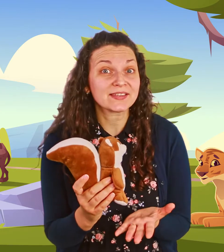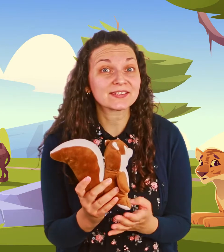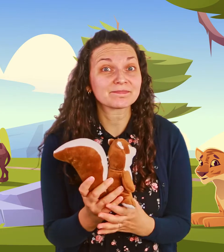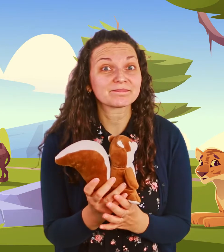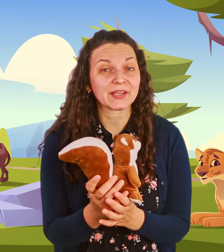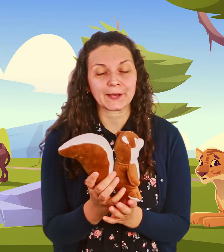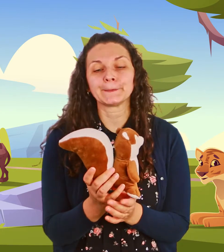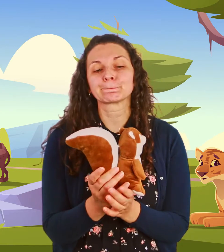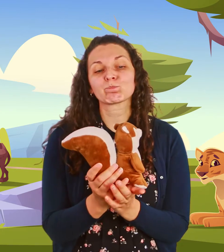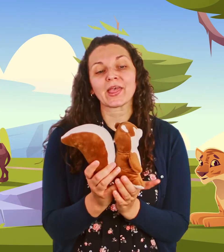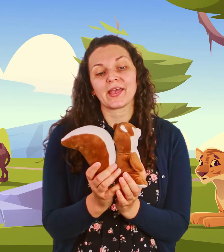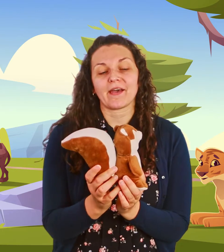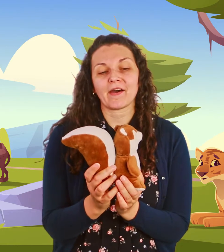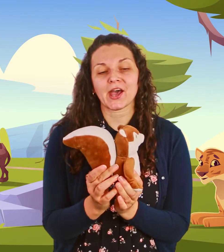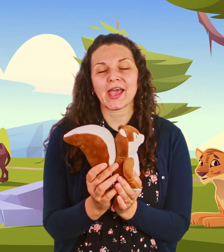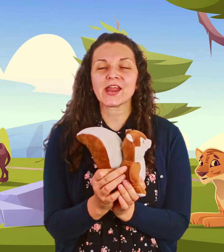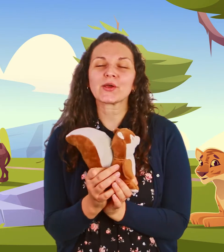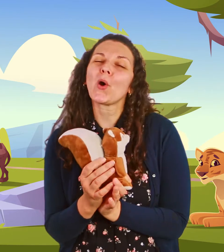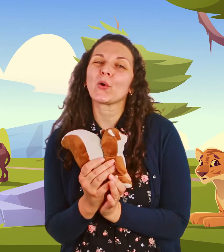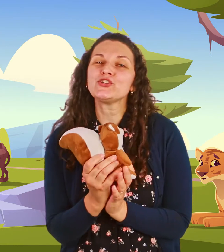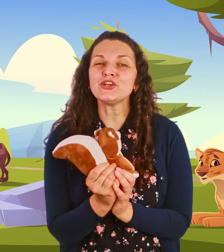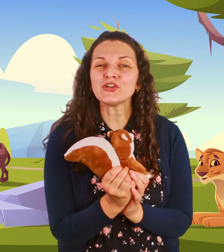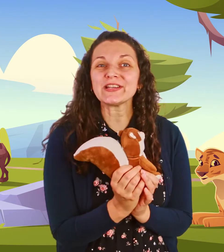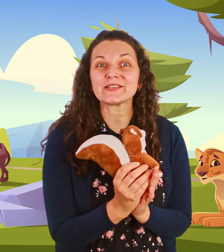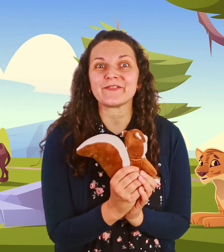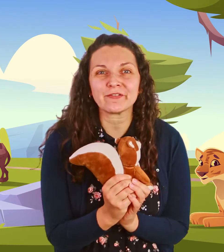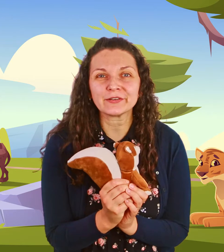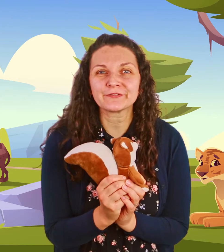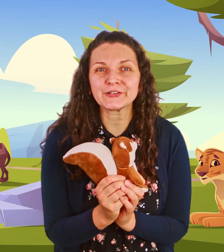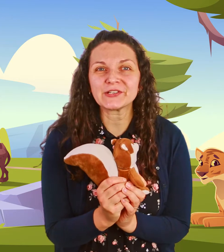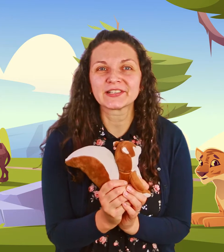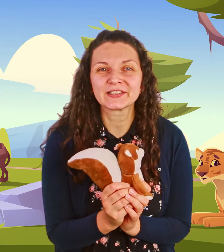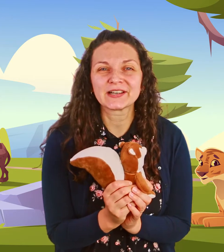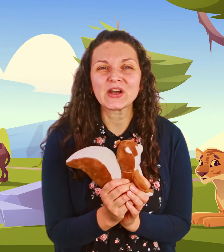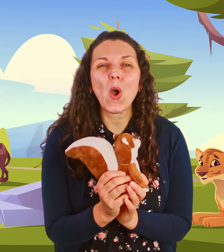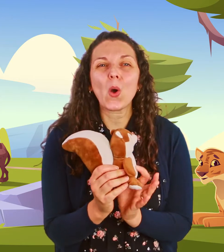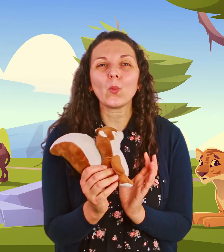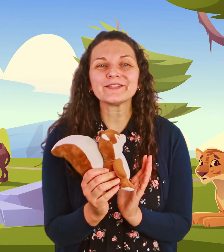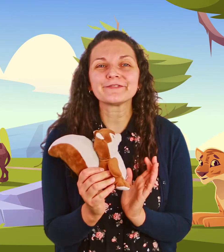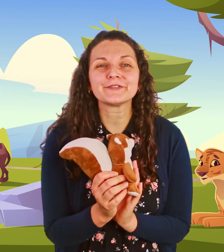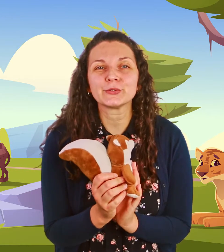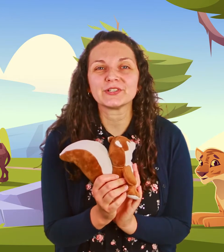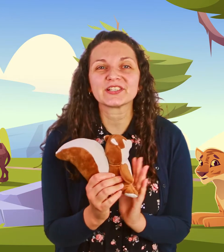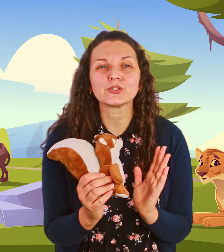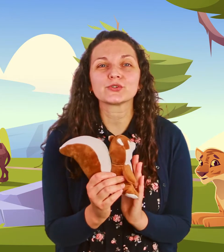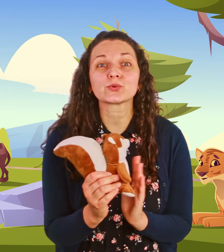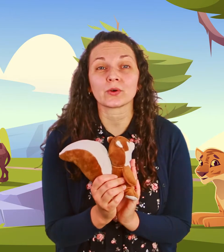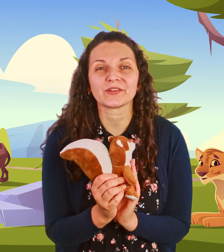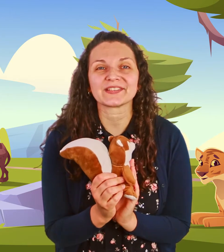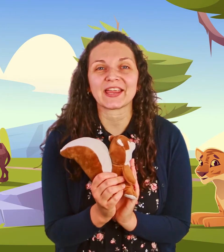yeah and oh do you know its favorite food what food do squirrels like